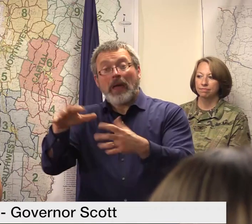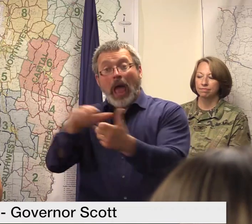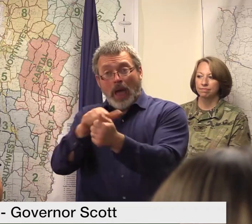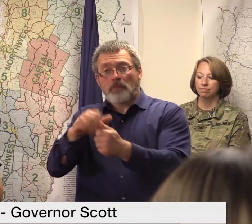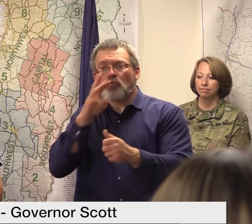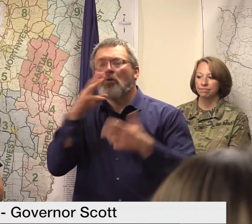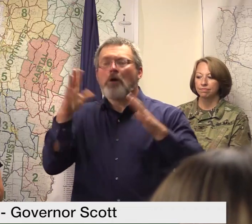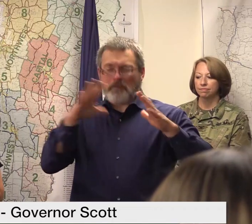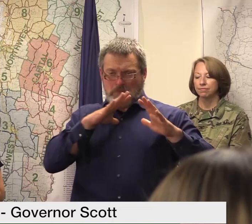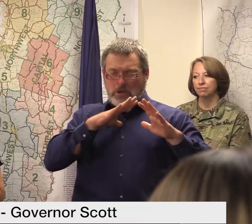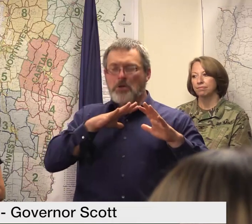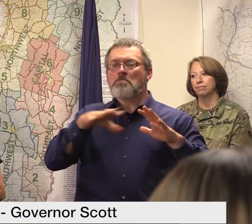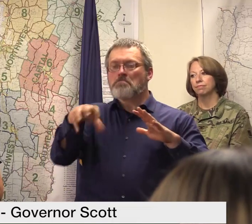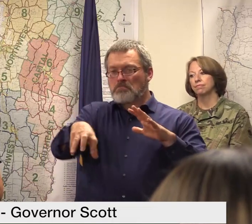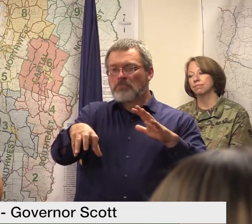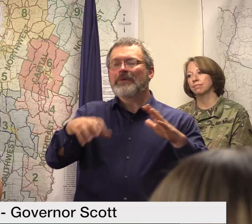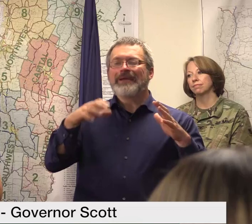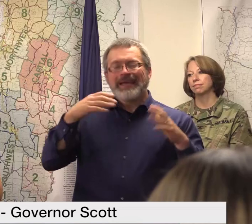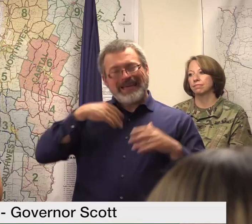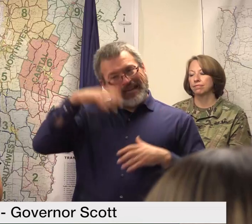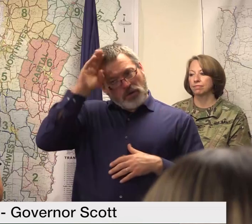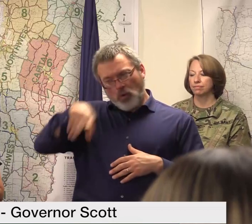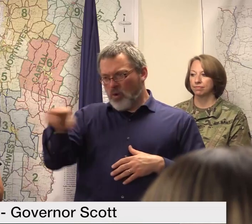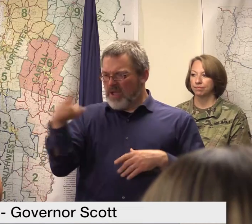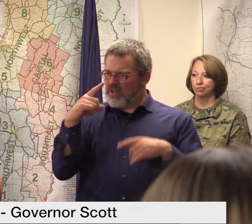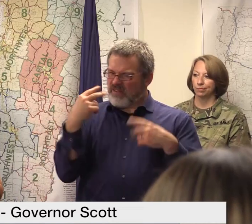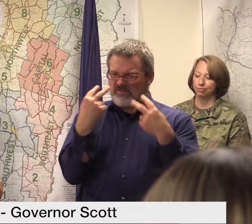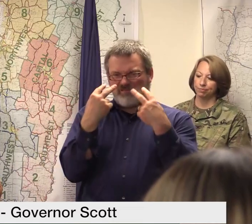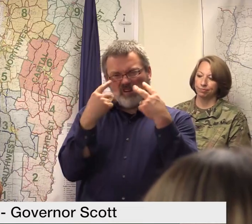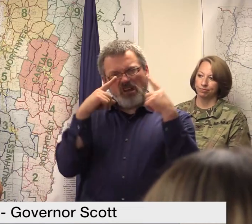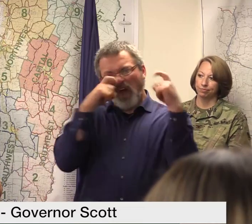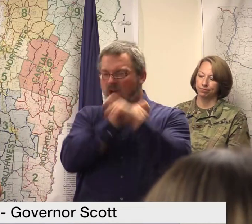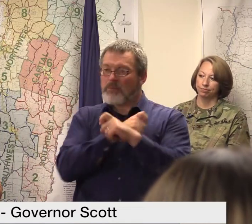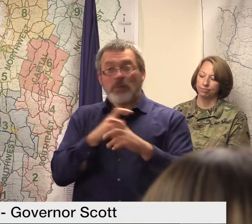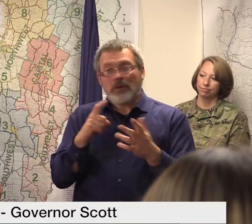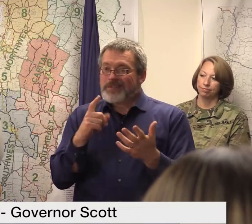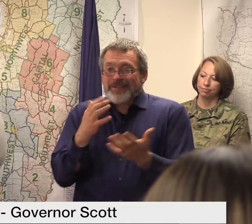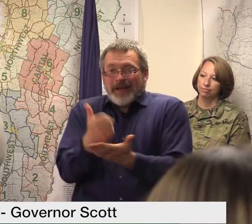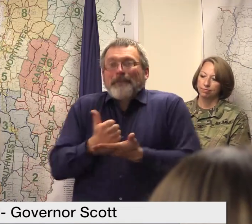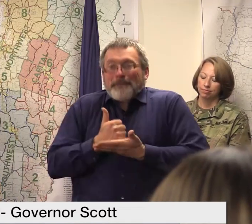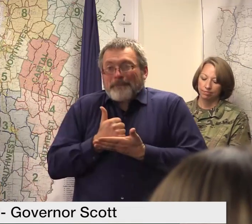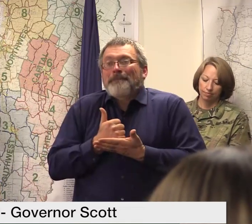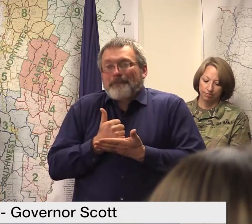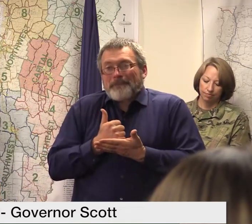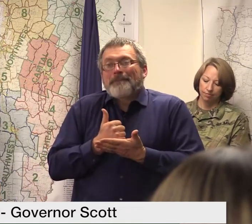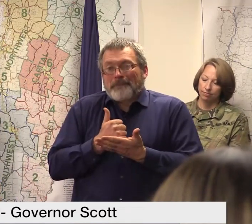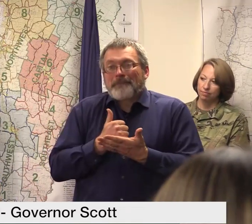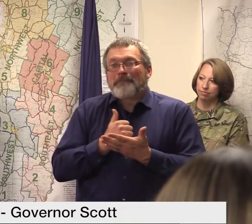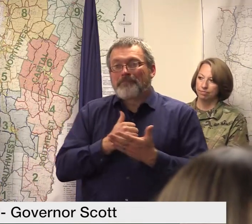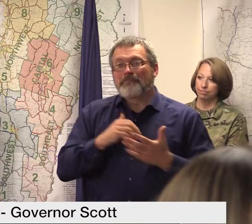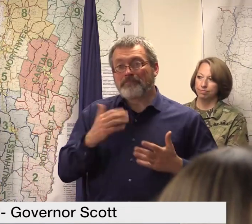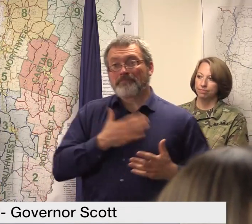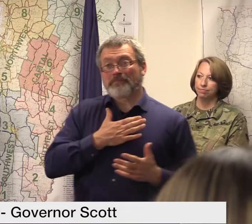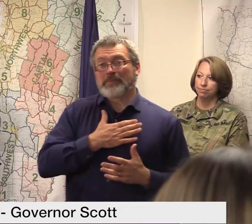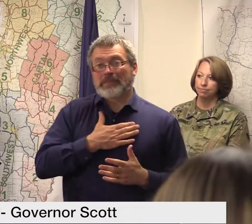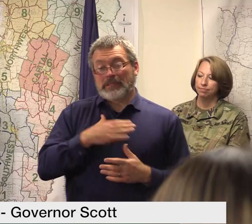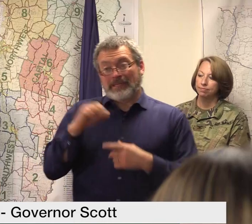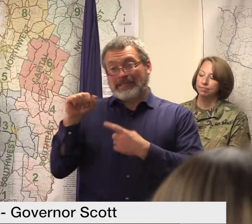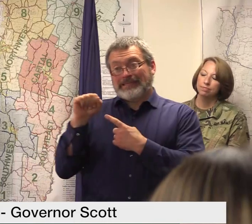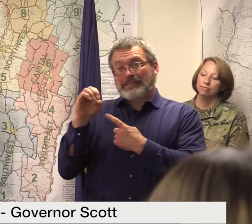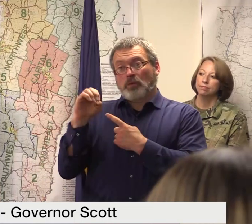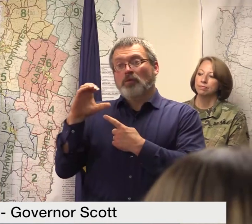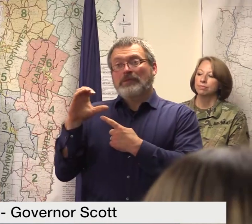multifaceted approach um and through the seoc there's a debris team that involves staff from the department of environmental conservation